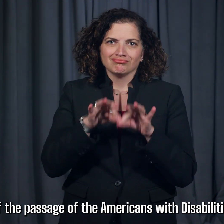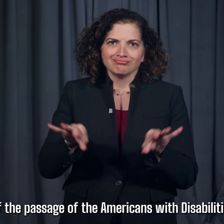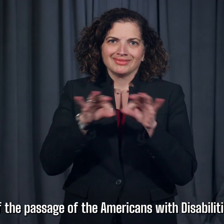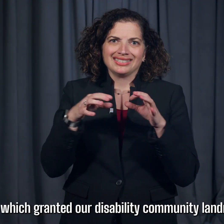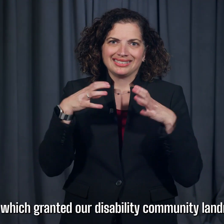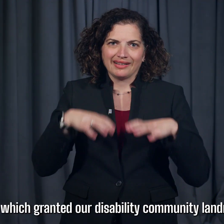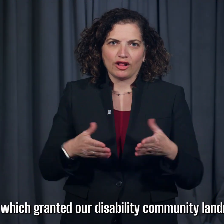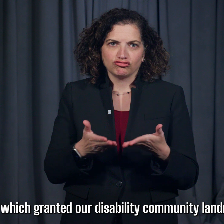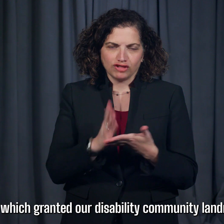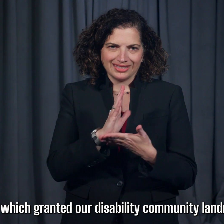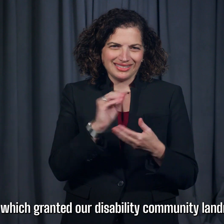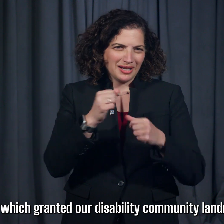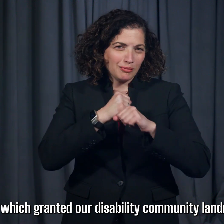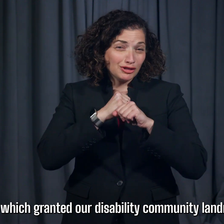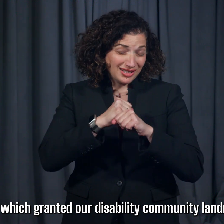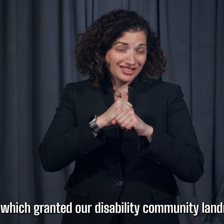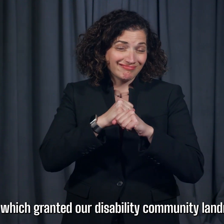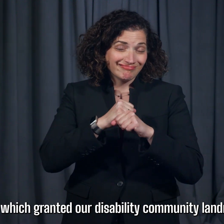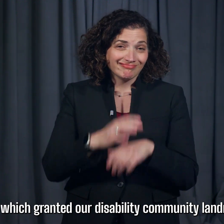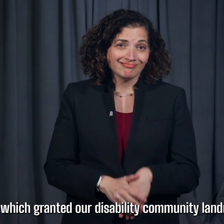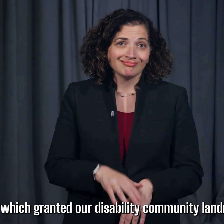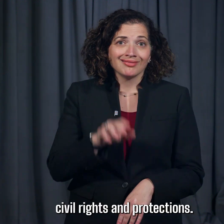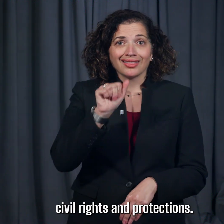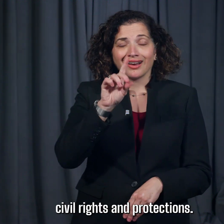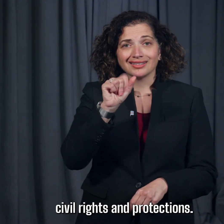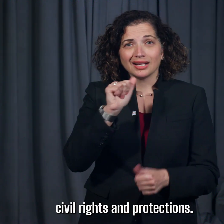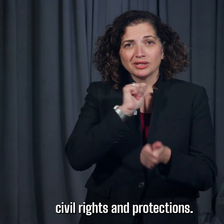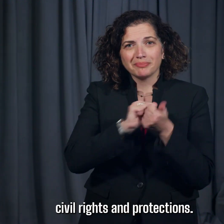which granted our disability community landmark civil rights and protections.